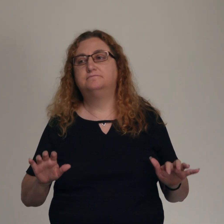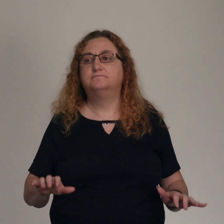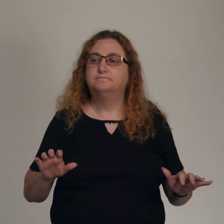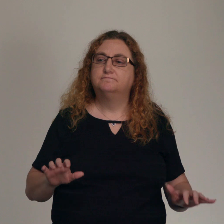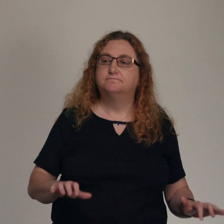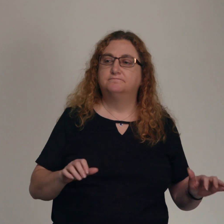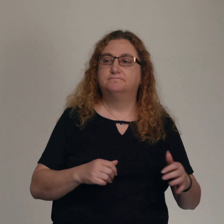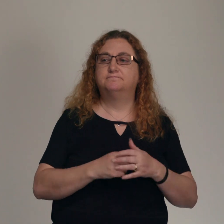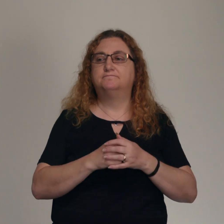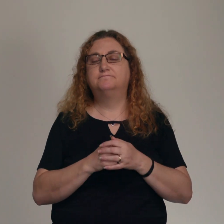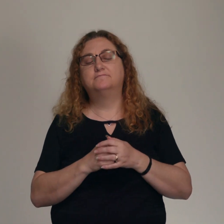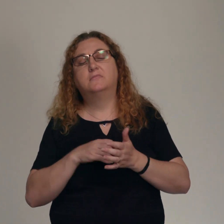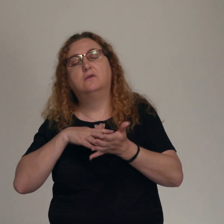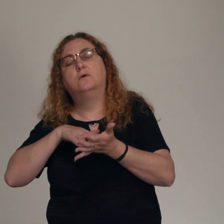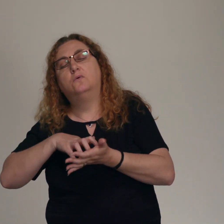Weary I come